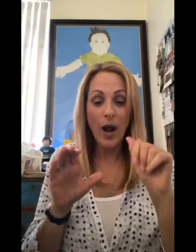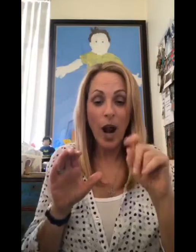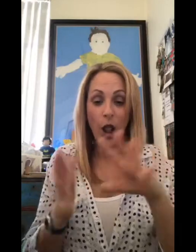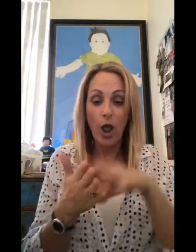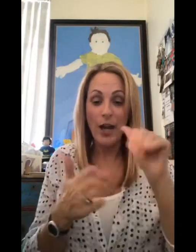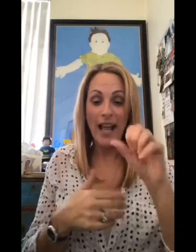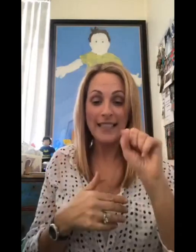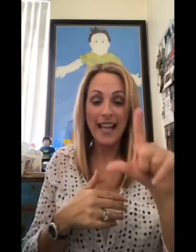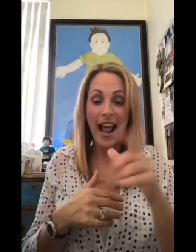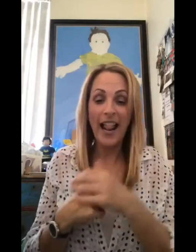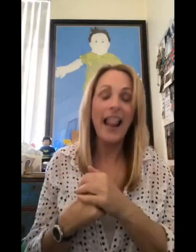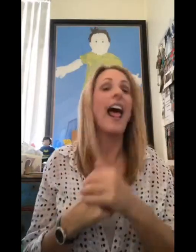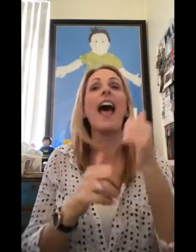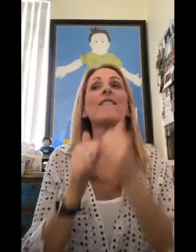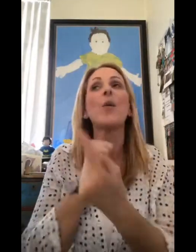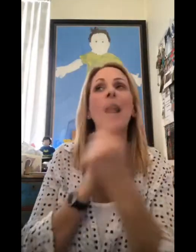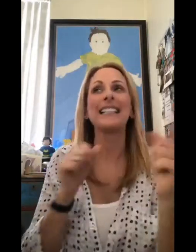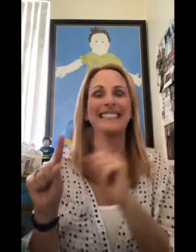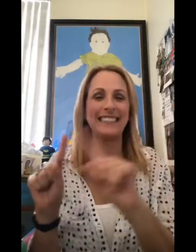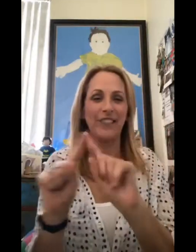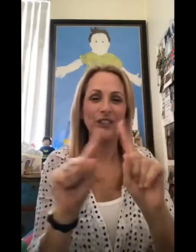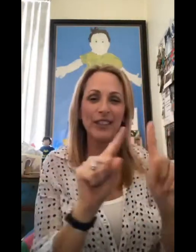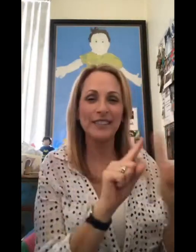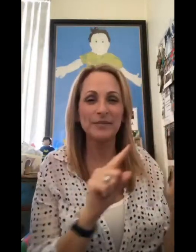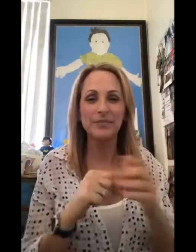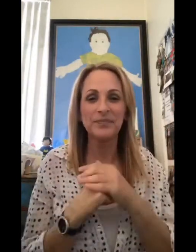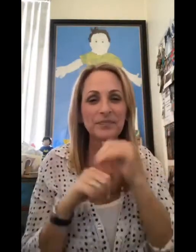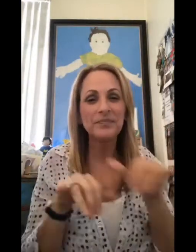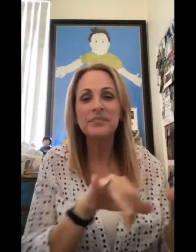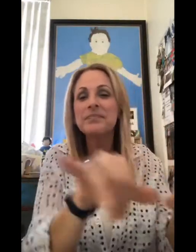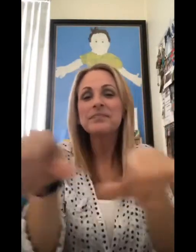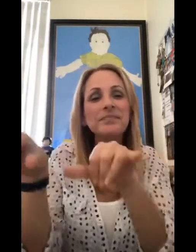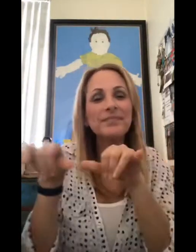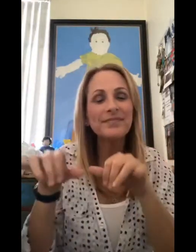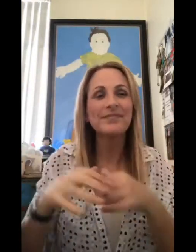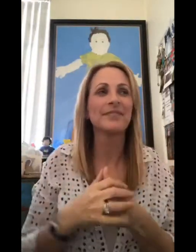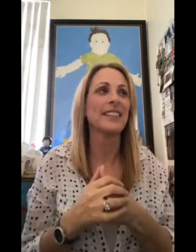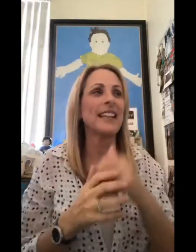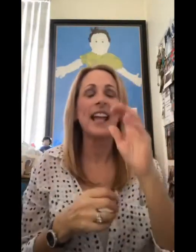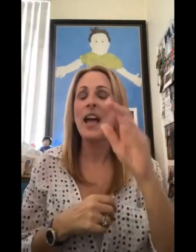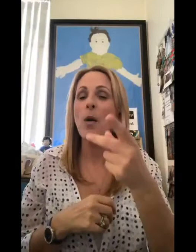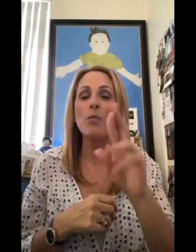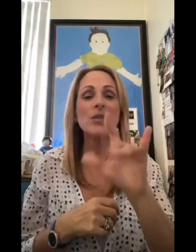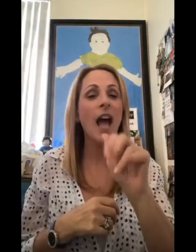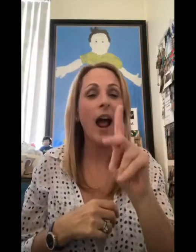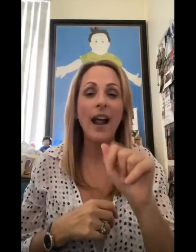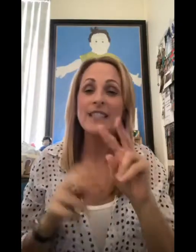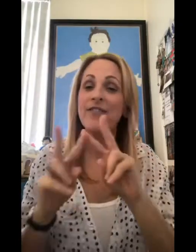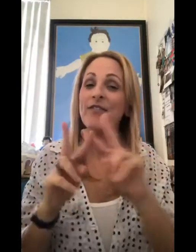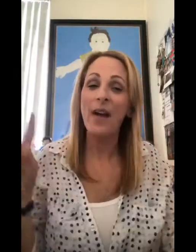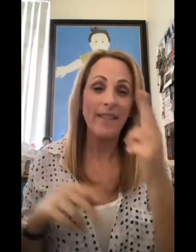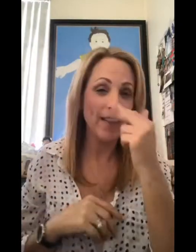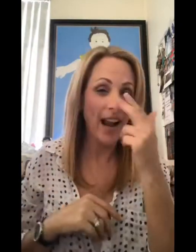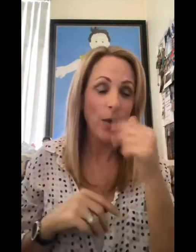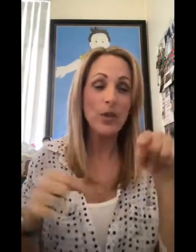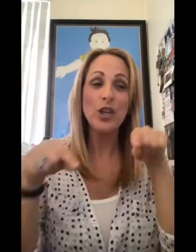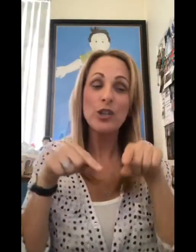What's the cast doing at learning ASL? Everyone is different. Everyone is different. They're not all the same. Priyanka is very funny.